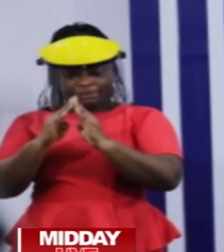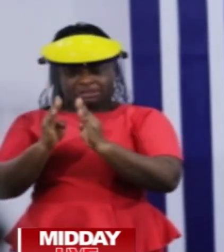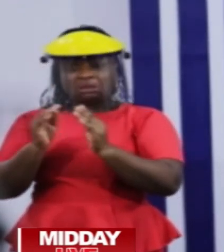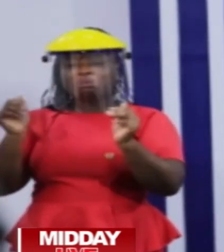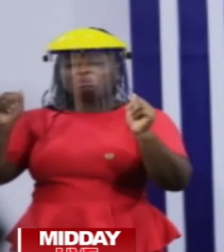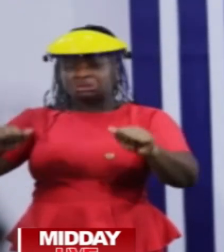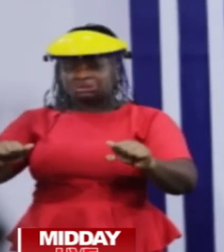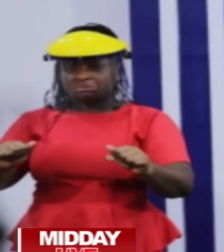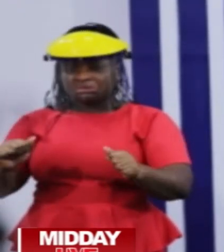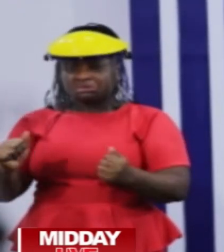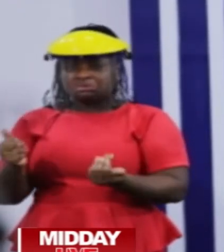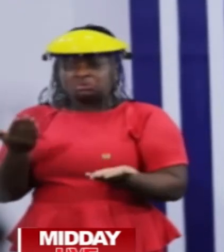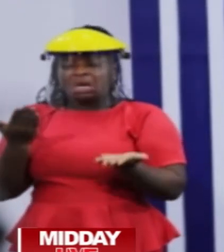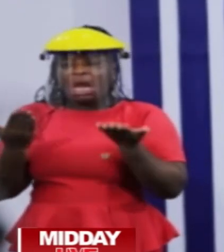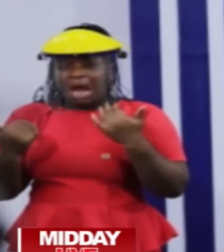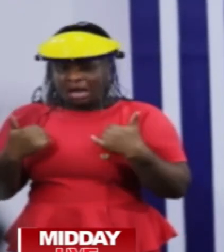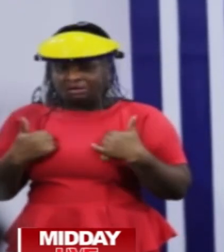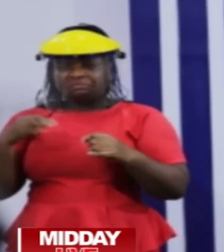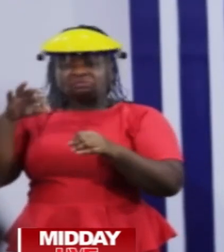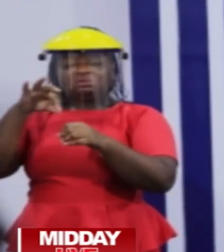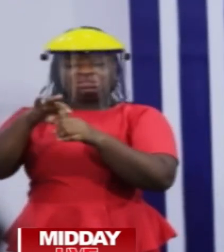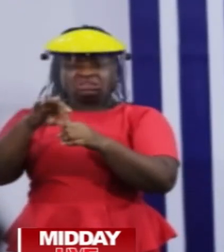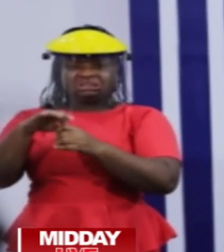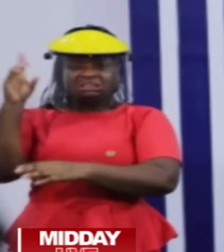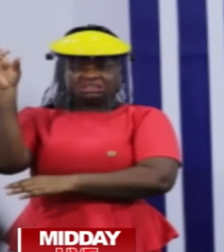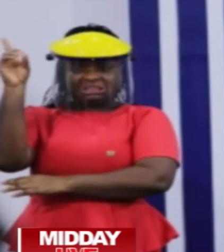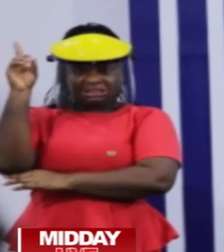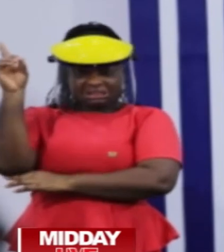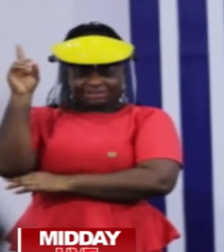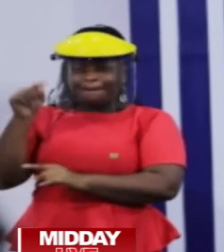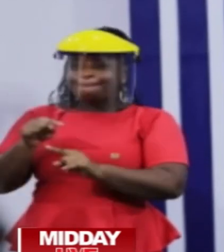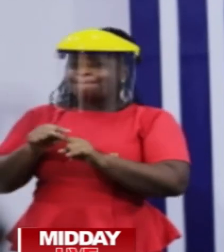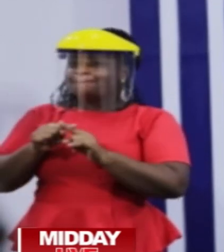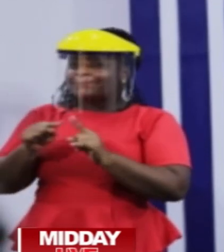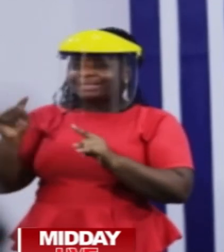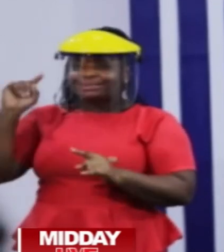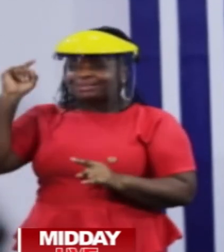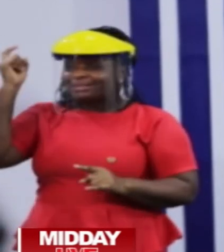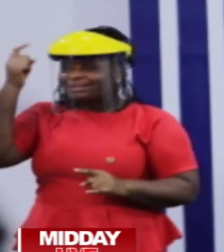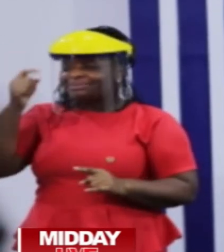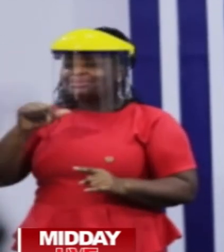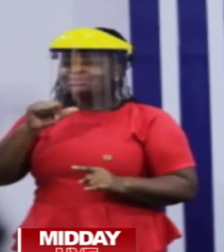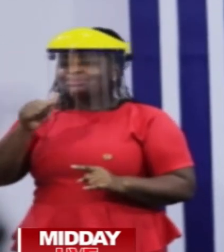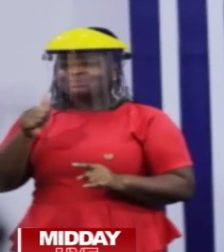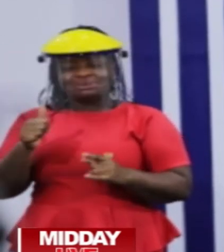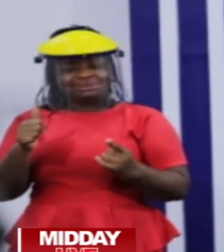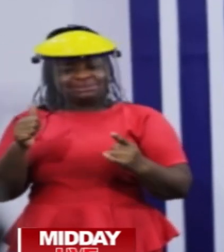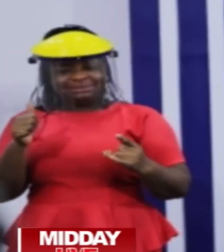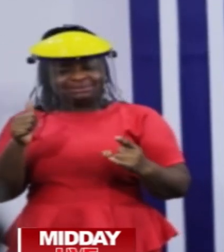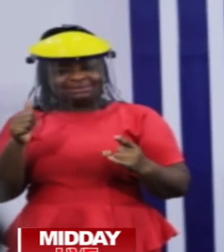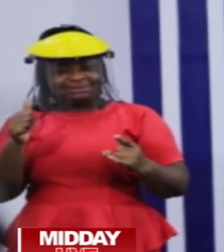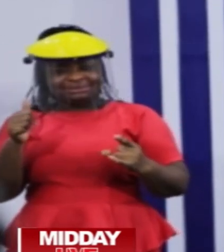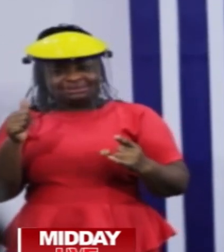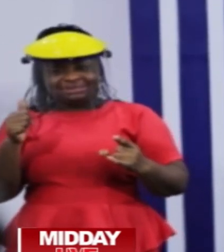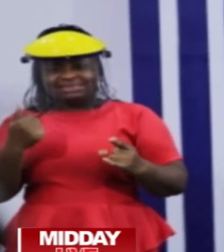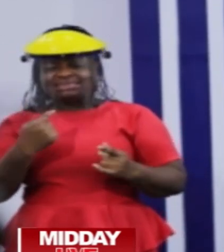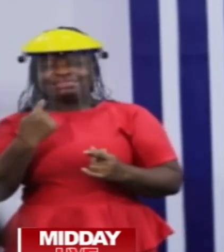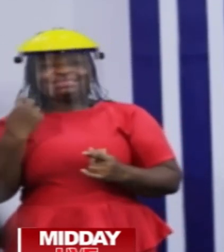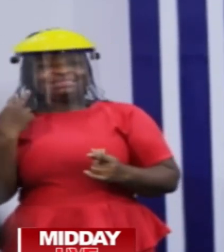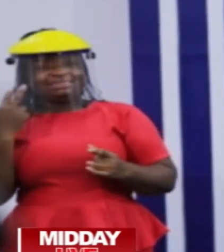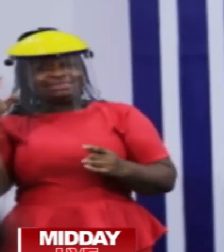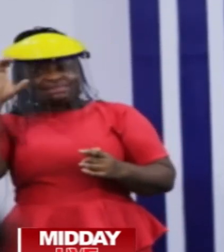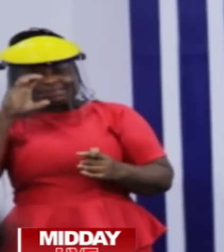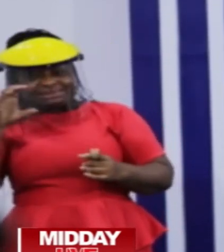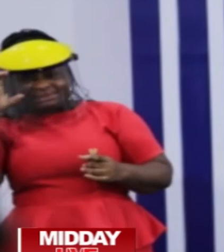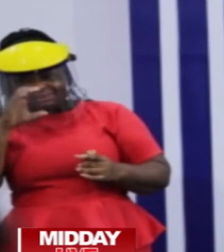to hold elections in December. But the government does not contemplate any justifiable reason to seek